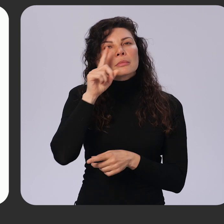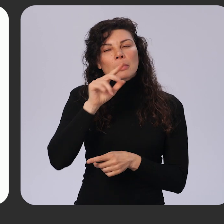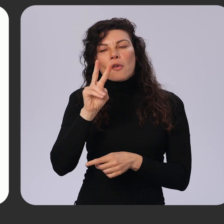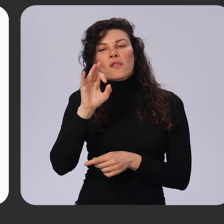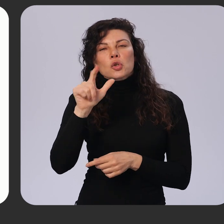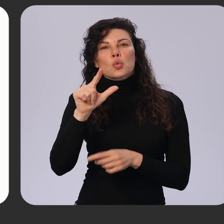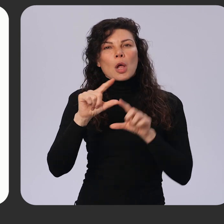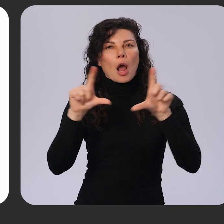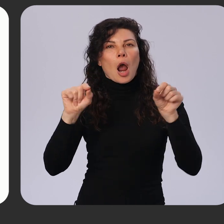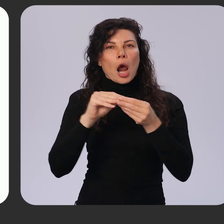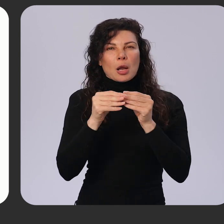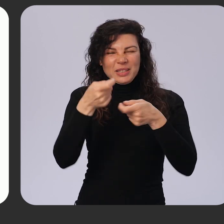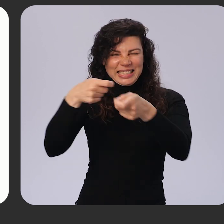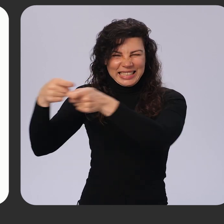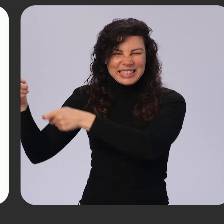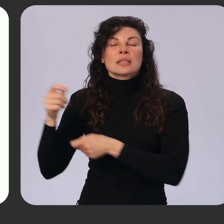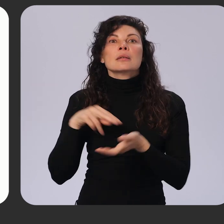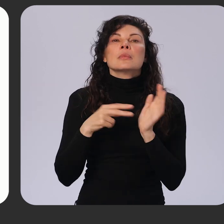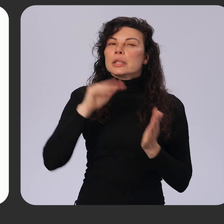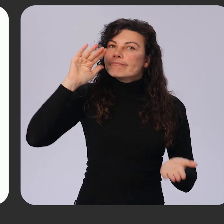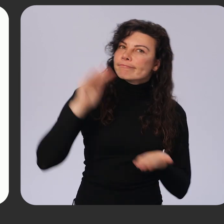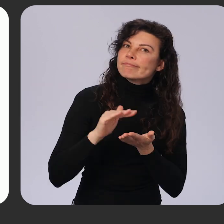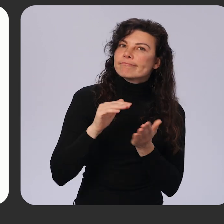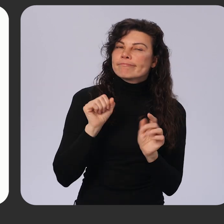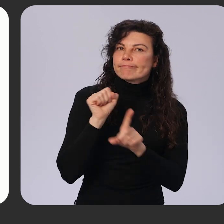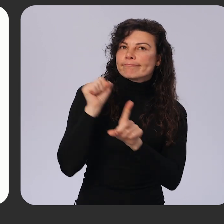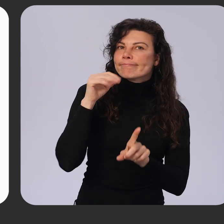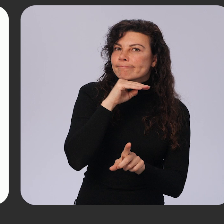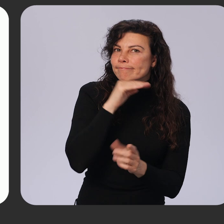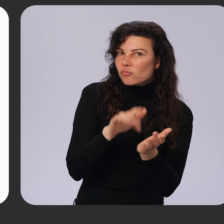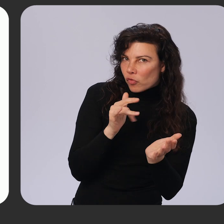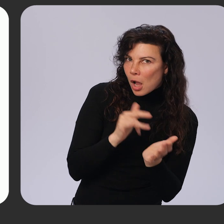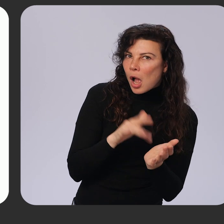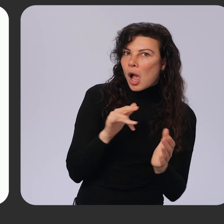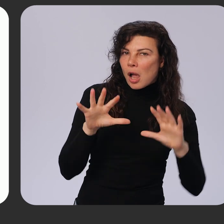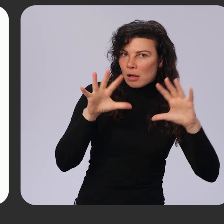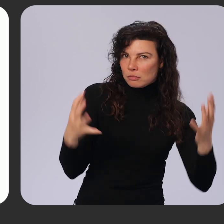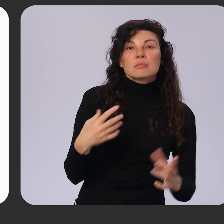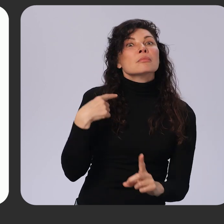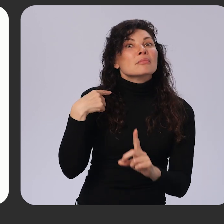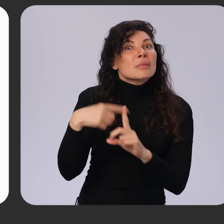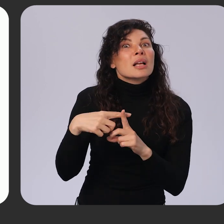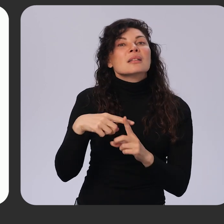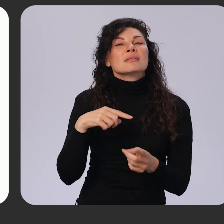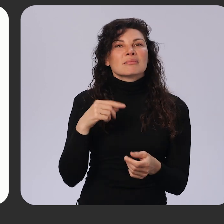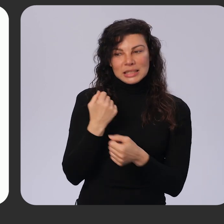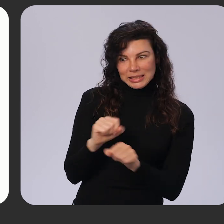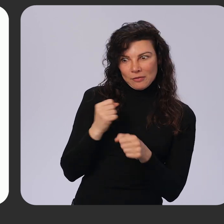This helps reduce fraud in the overall payments ecosystem while also increasing safety for our users when they